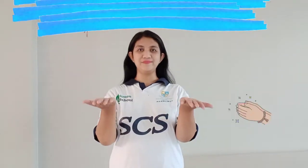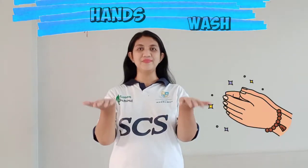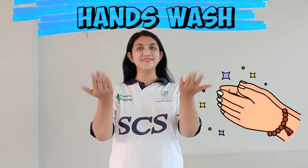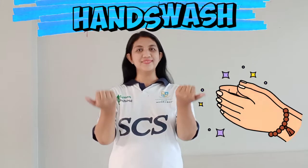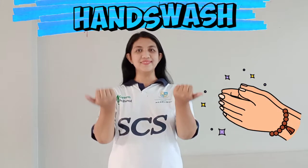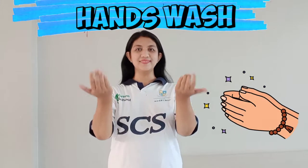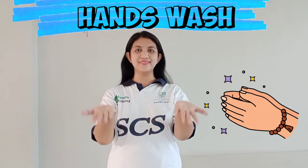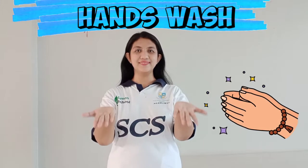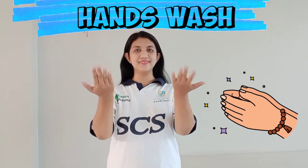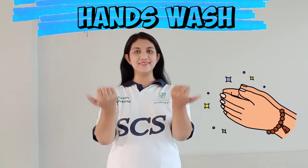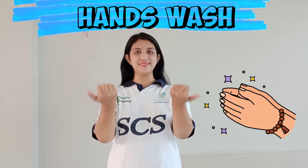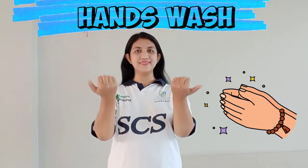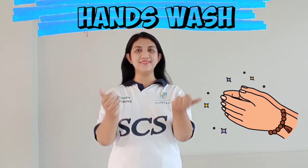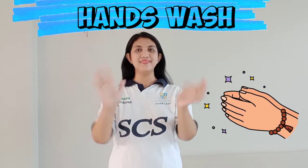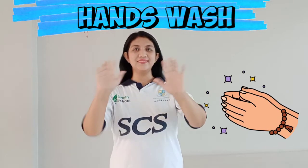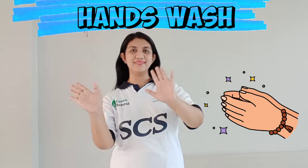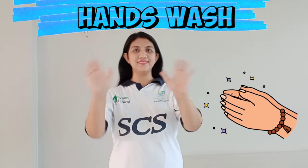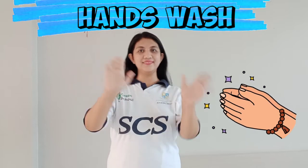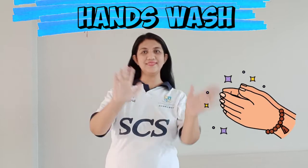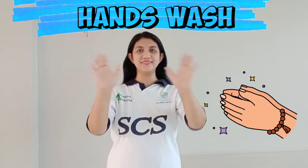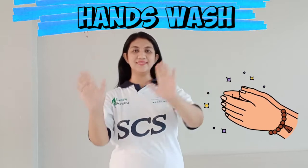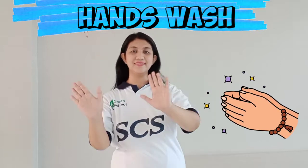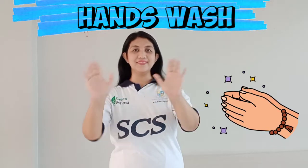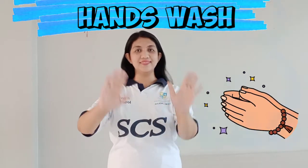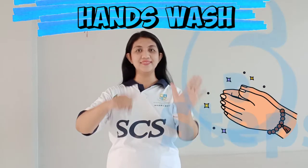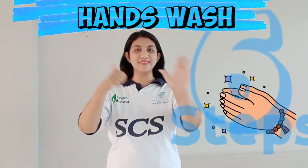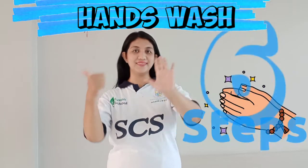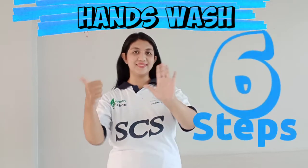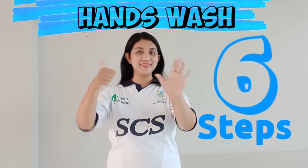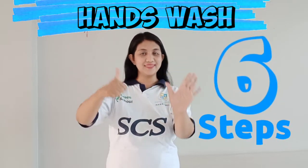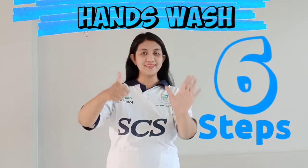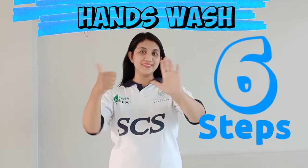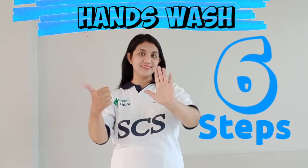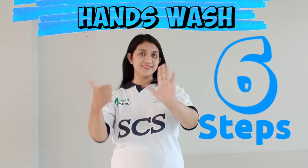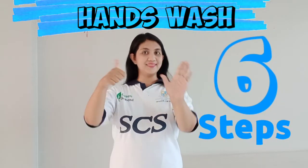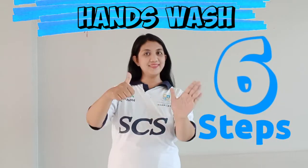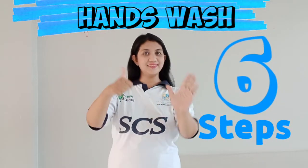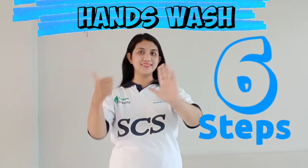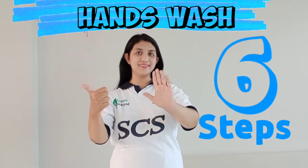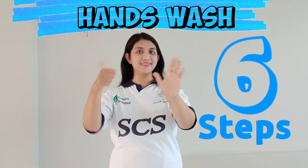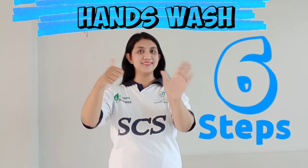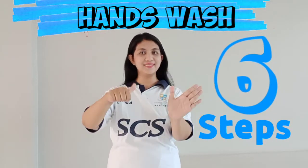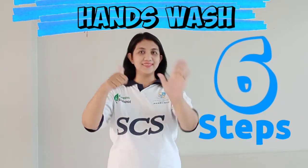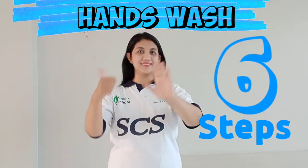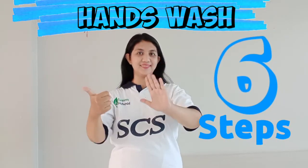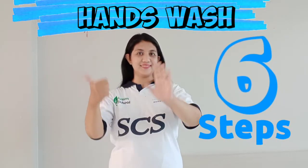Hand wash, hand wash so easy, six steps you can follow me.